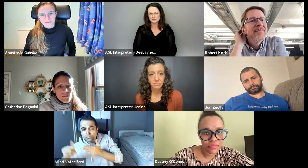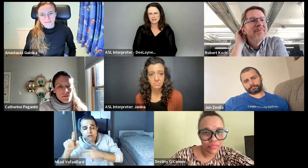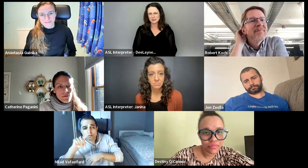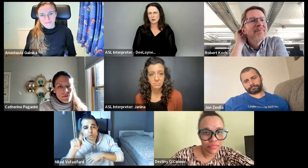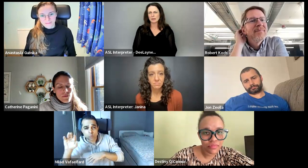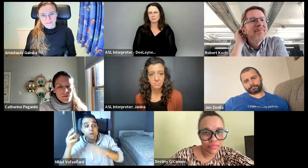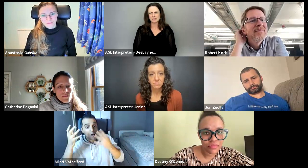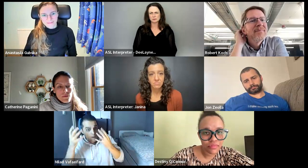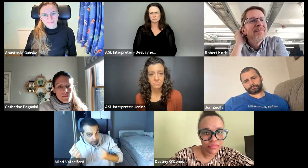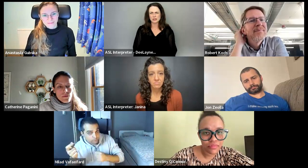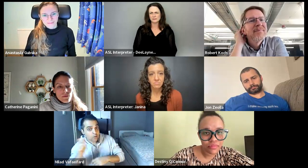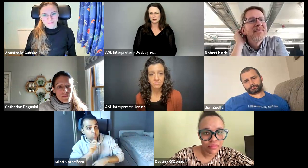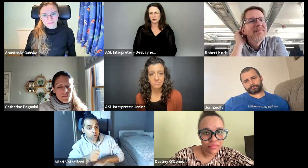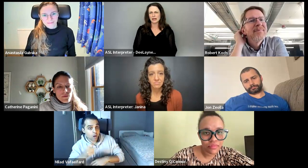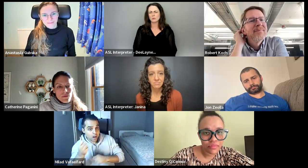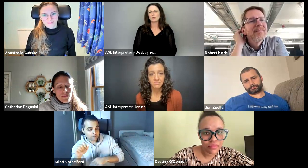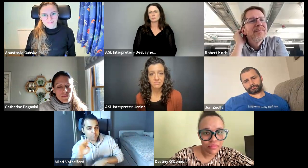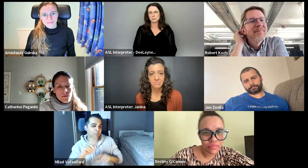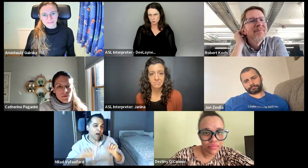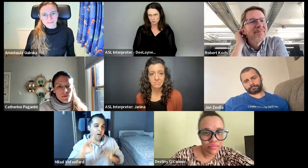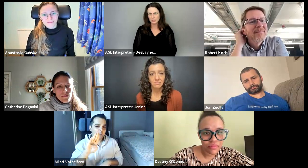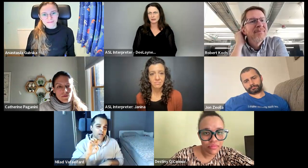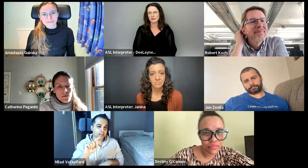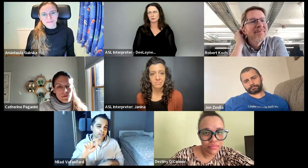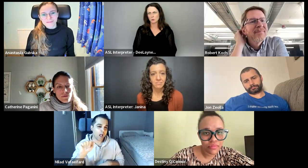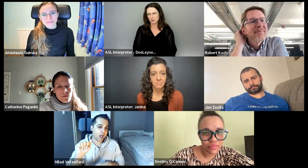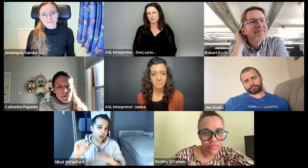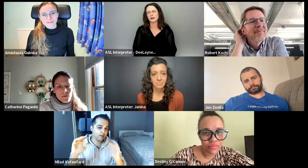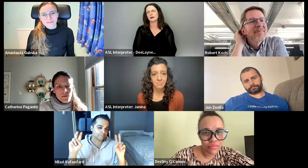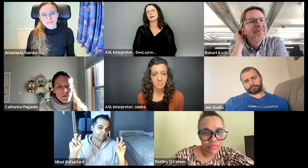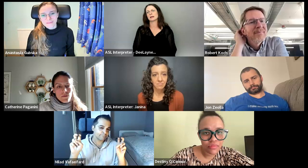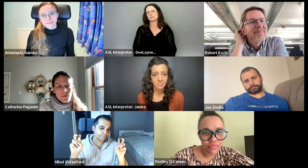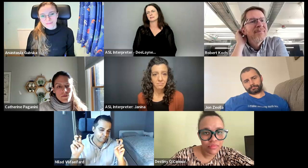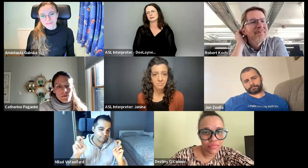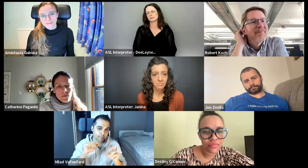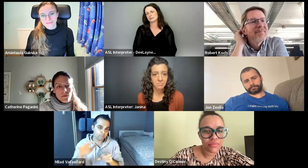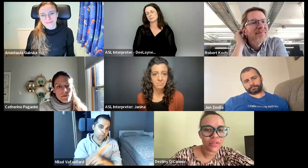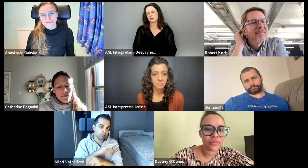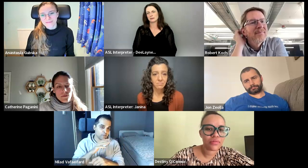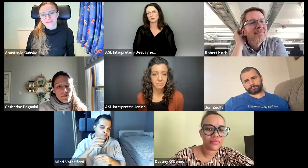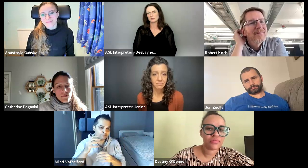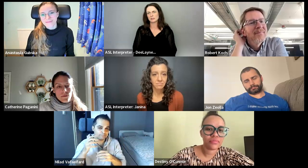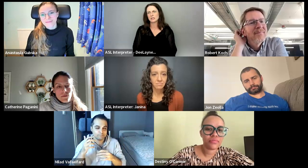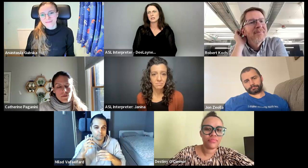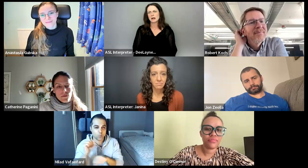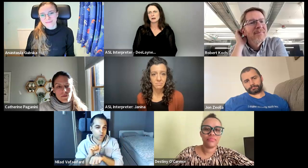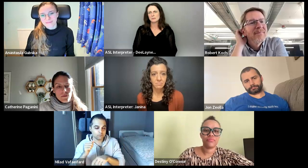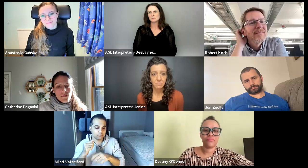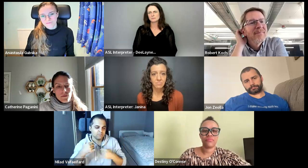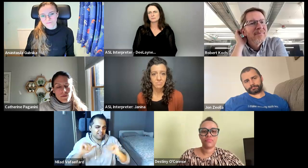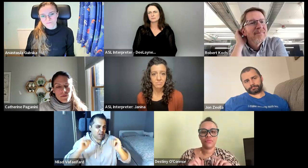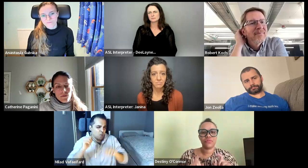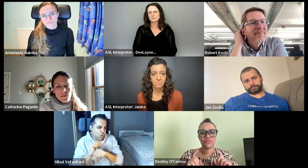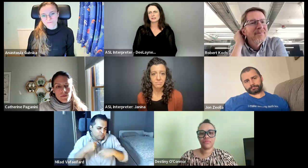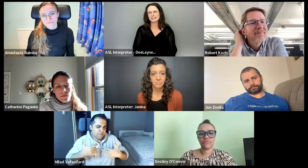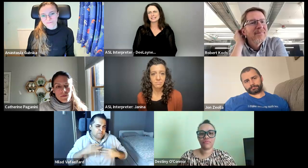I don't know. I'm, I'm kind of trying to figure it out with zoom and how to record it there. And, you know, like beta or whatever, um,